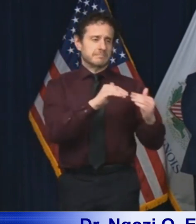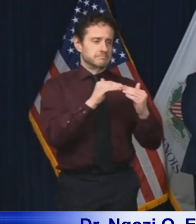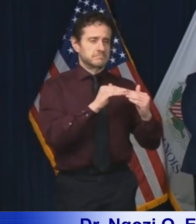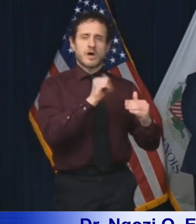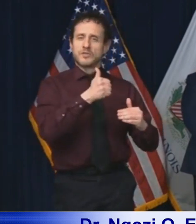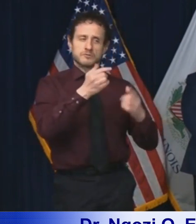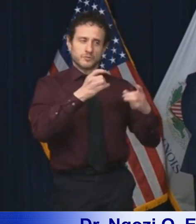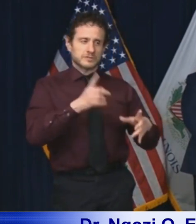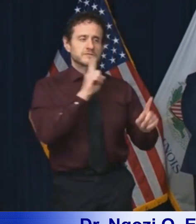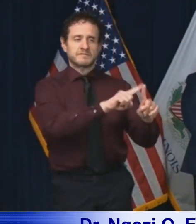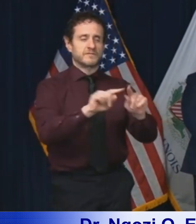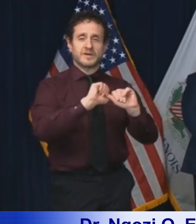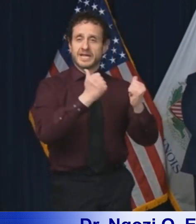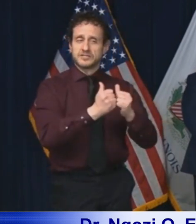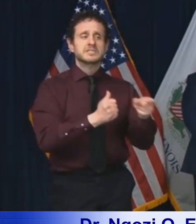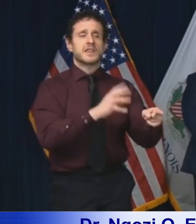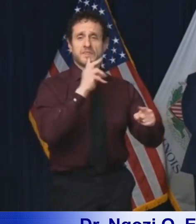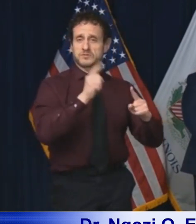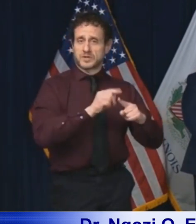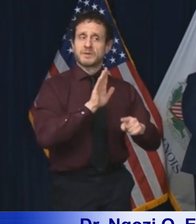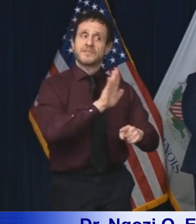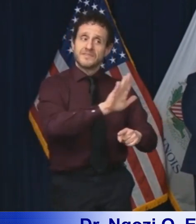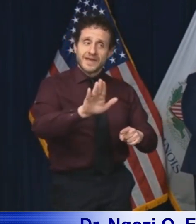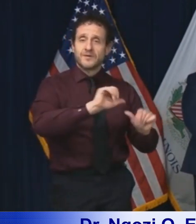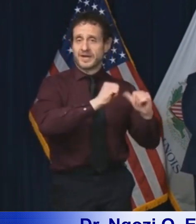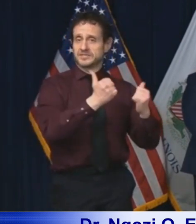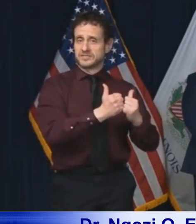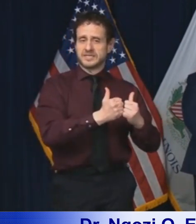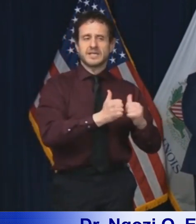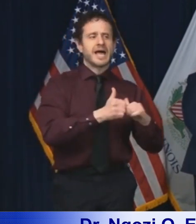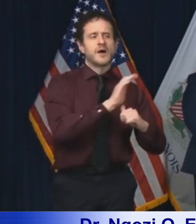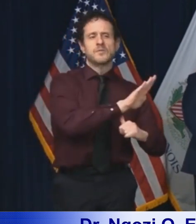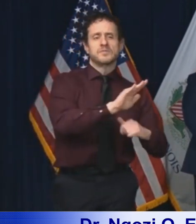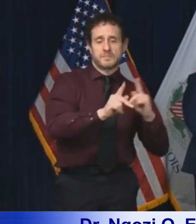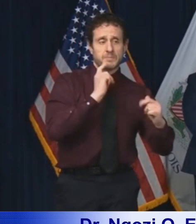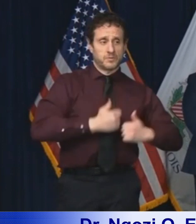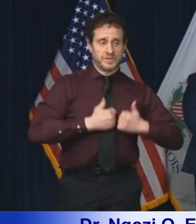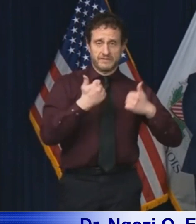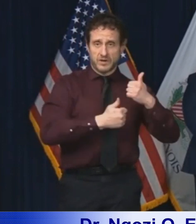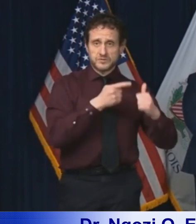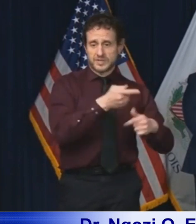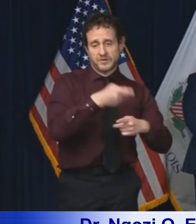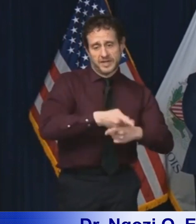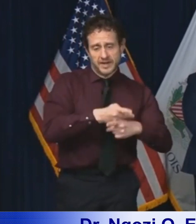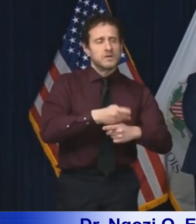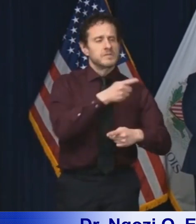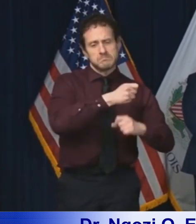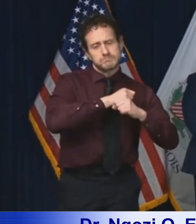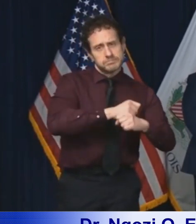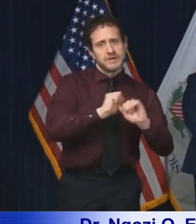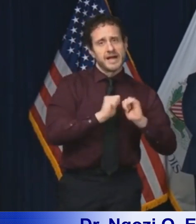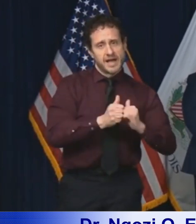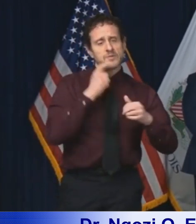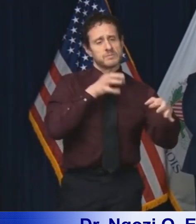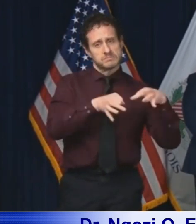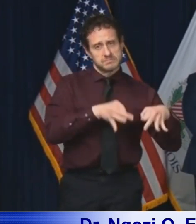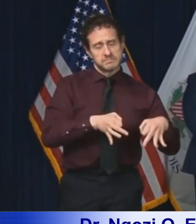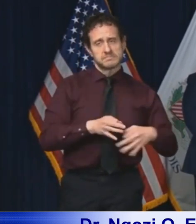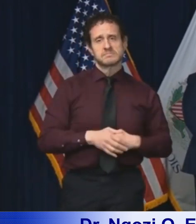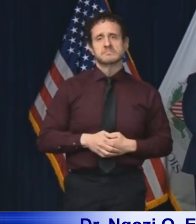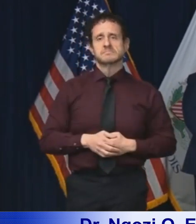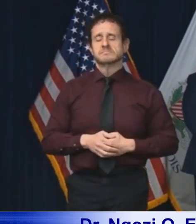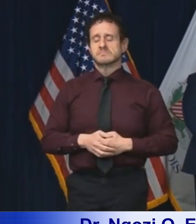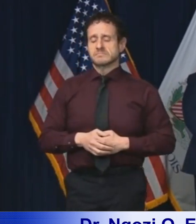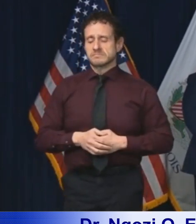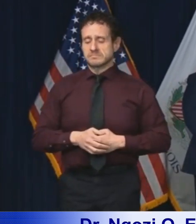be talking about the measures being taken to protect those residents in those facilities. And I want to touch on the difficulty of preventing the